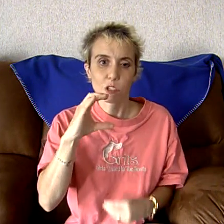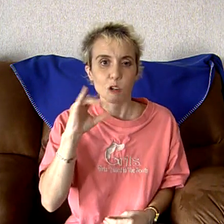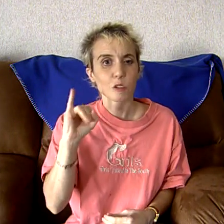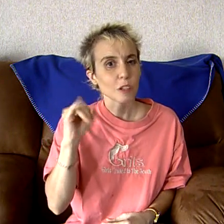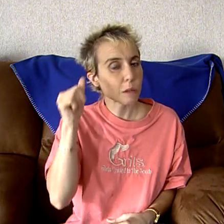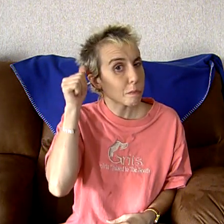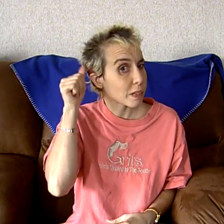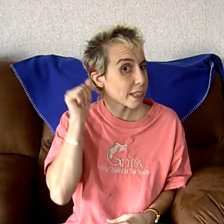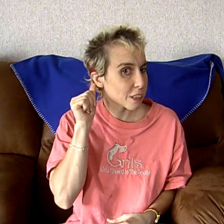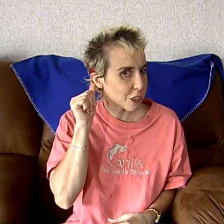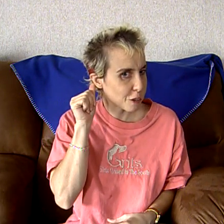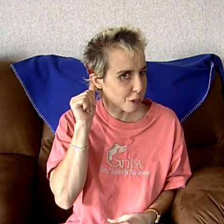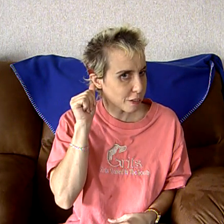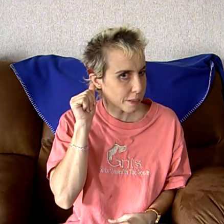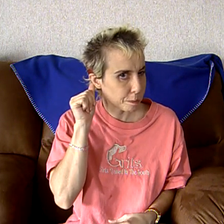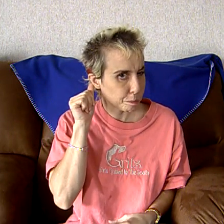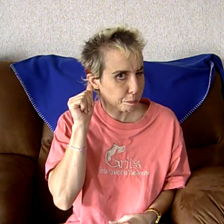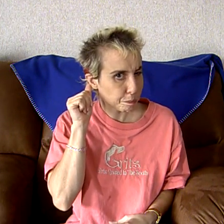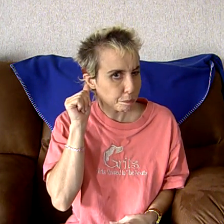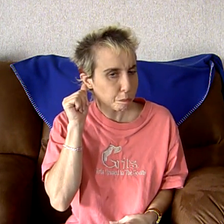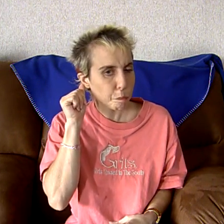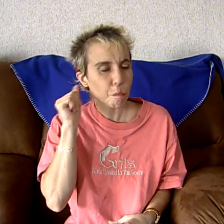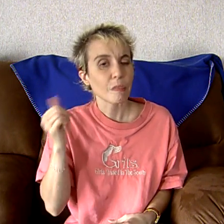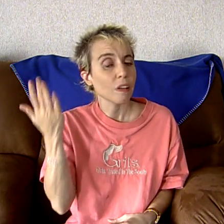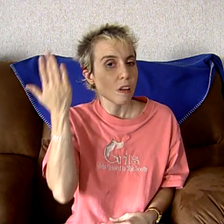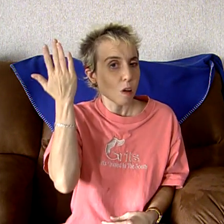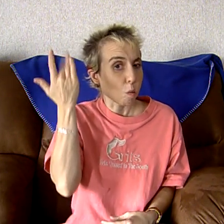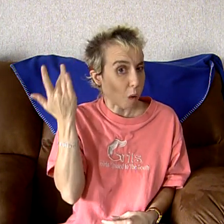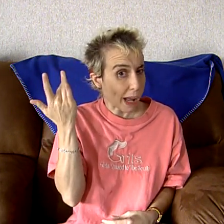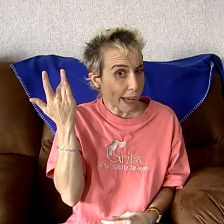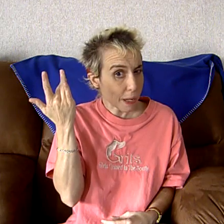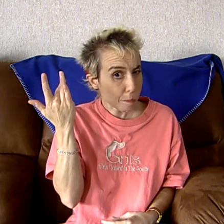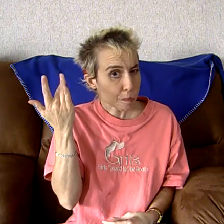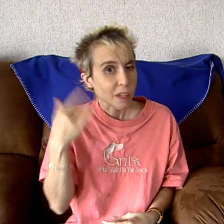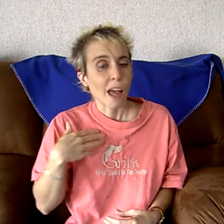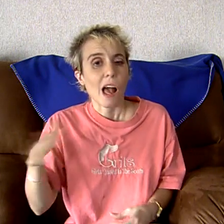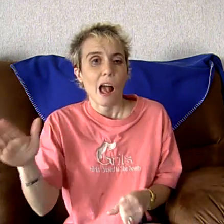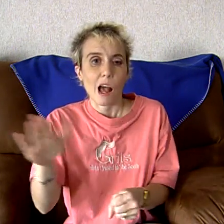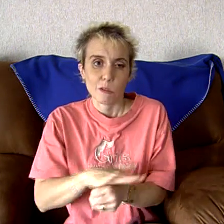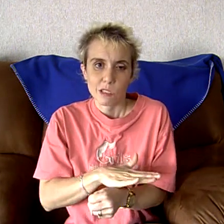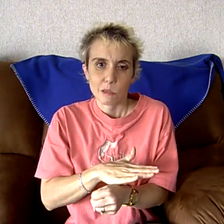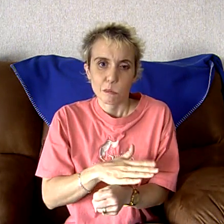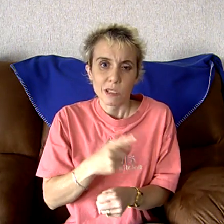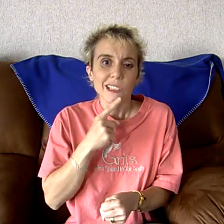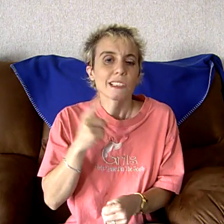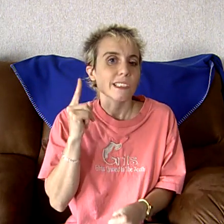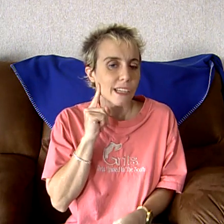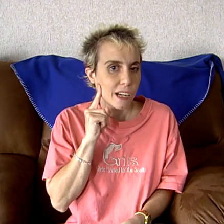cochlear implant surgery. Why? I was completely deaf